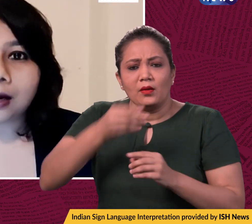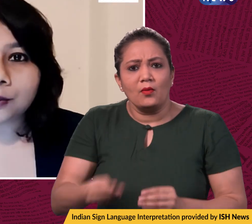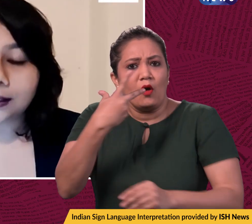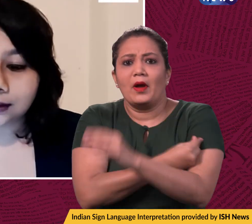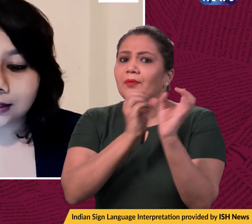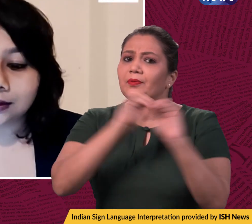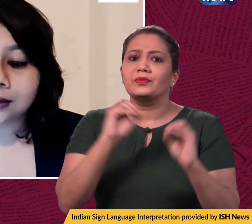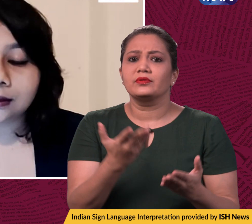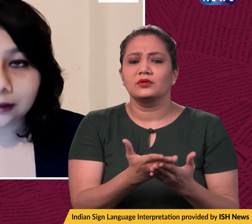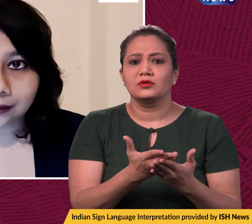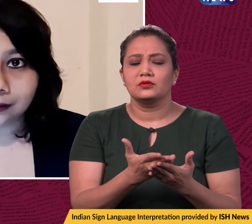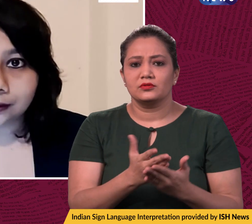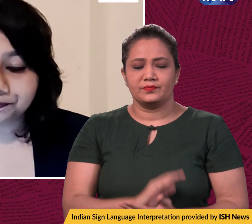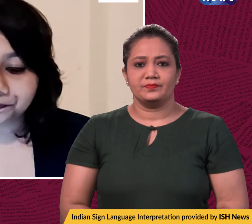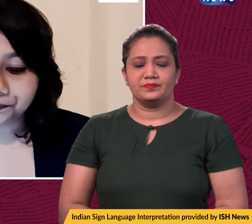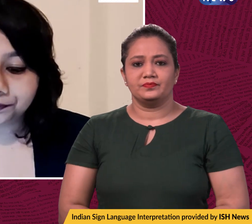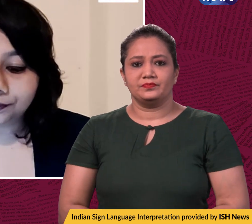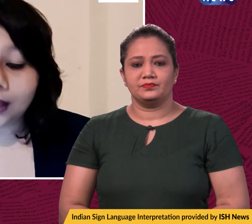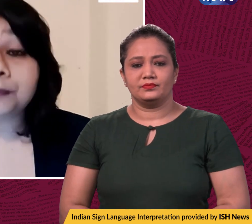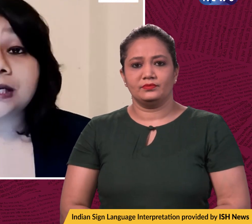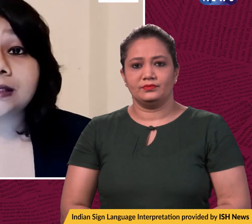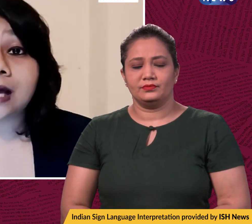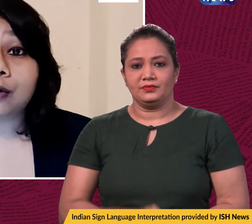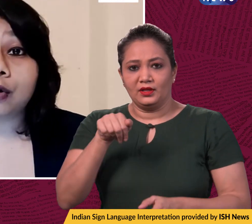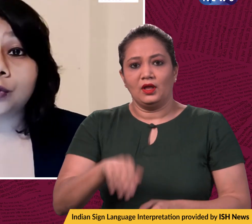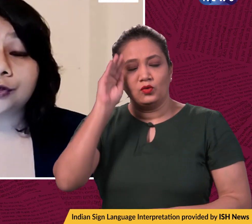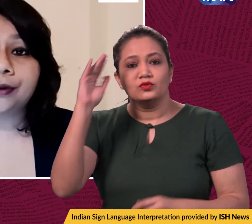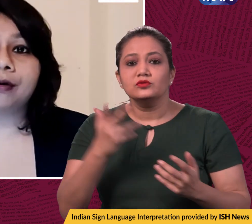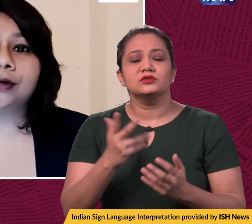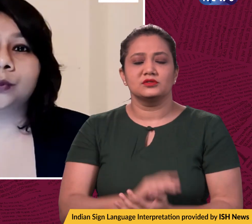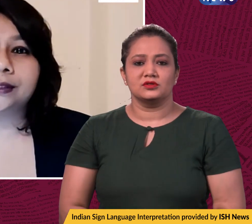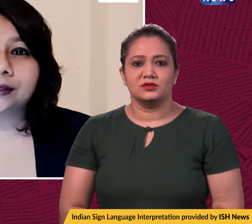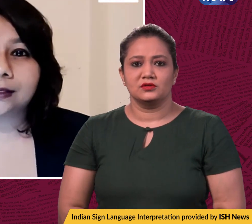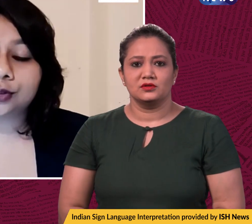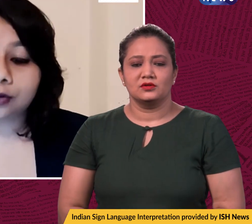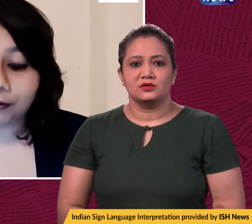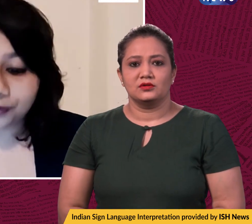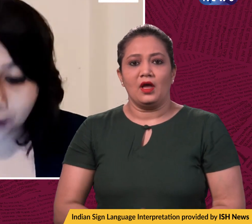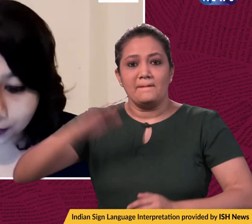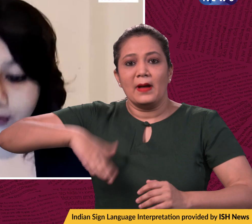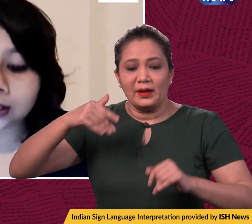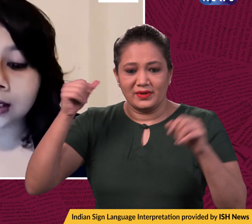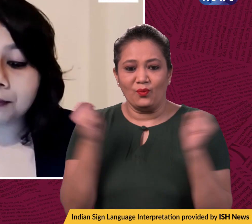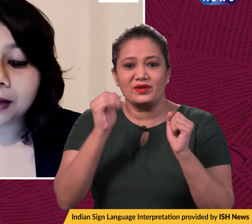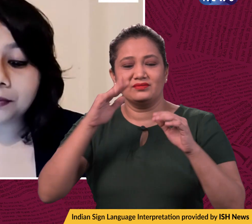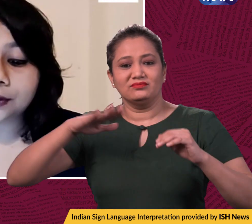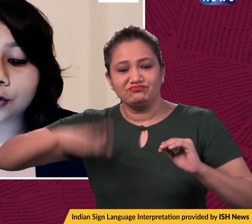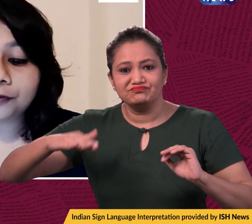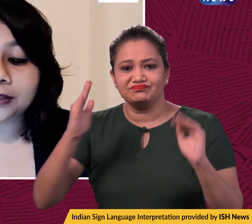unvaccinated citizens. An update now on what's going on in the winter session of the parliament. Members of the